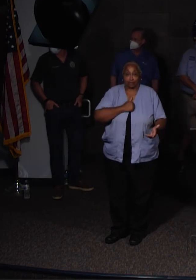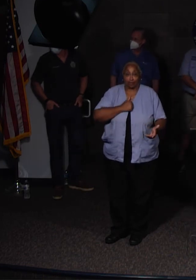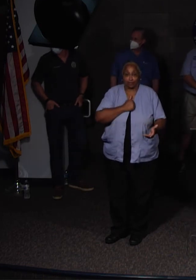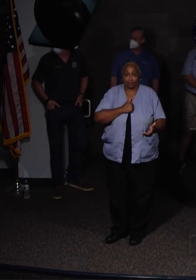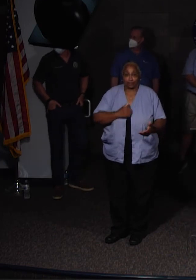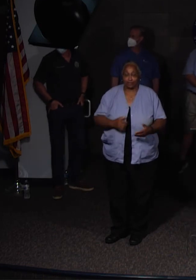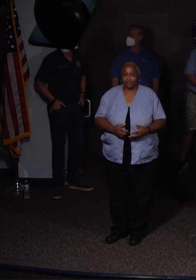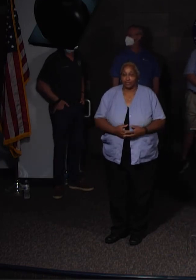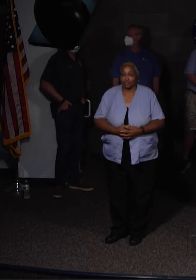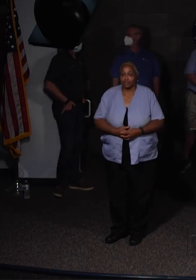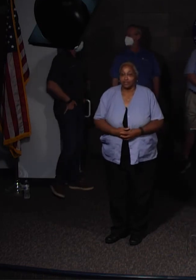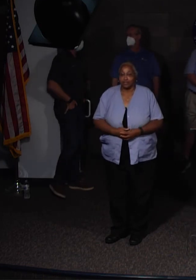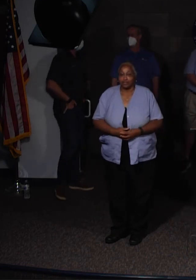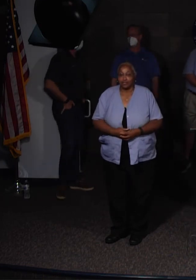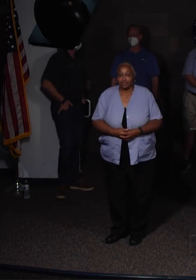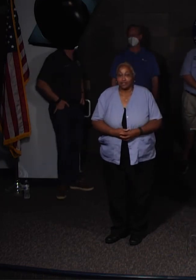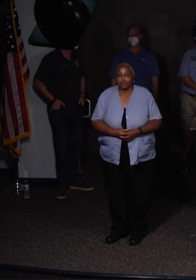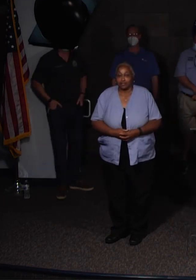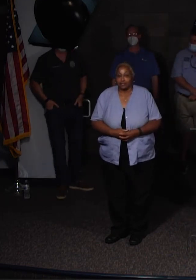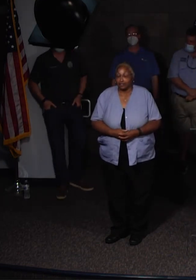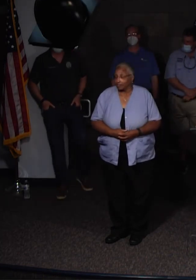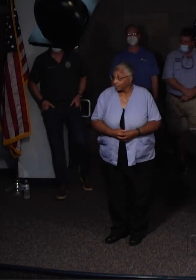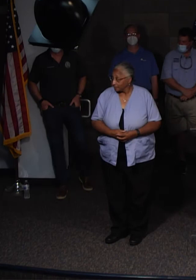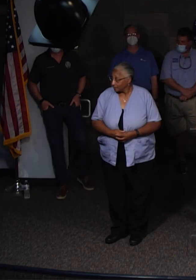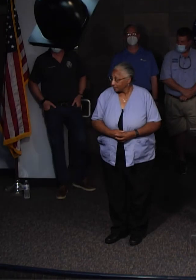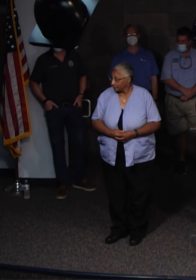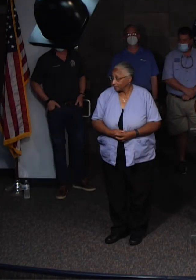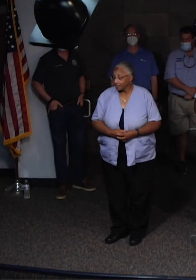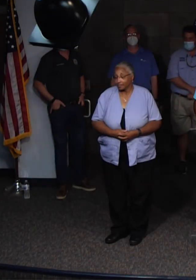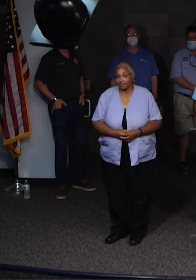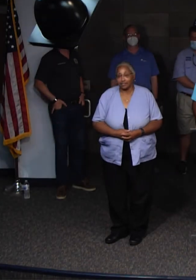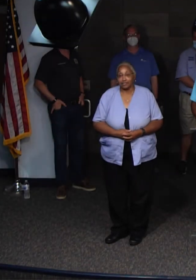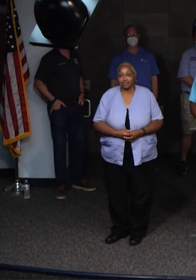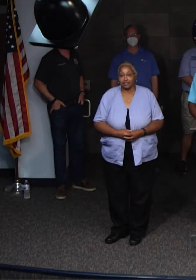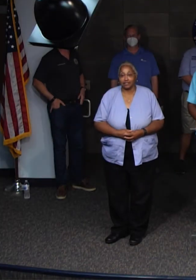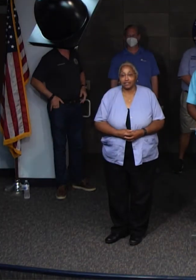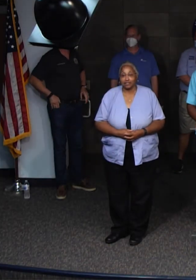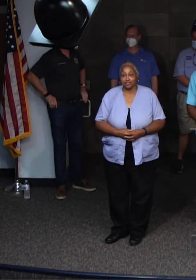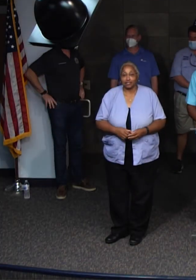I'm sorry, boss. I'm I'm sorry.